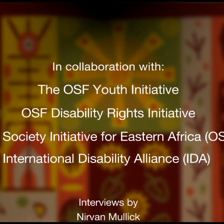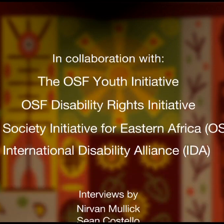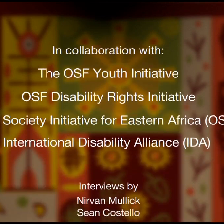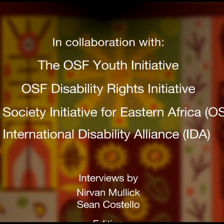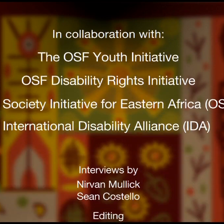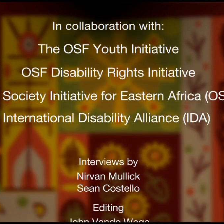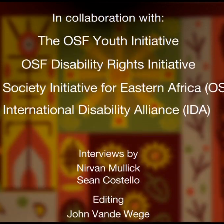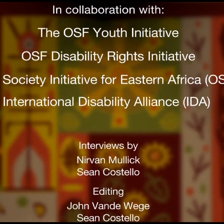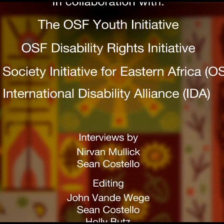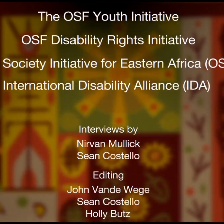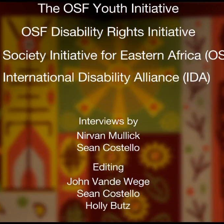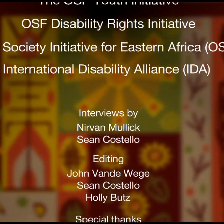We'll be right back.